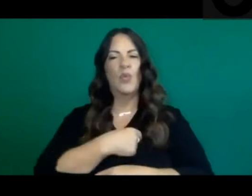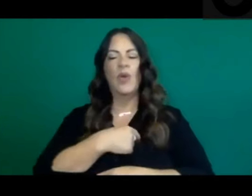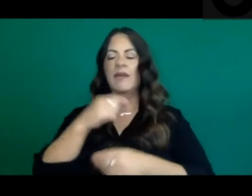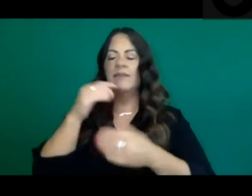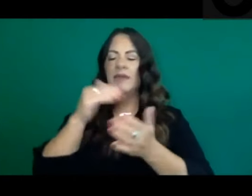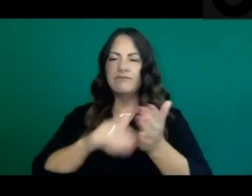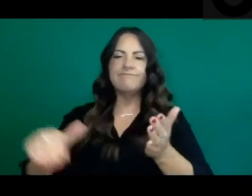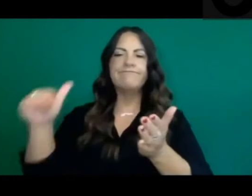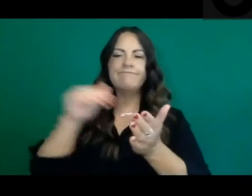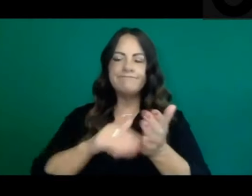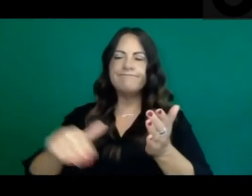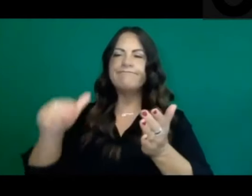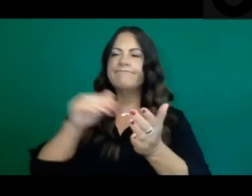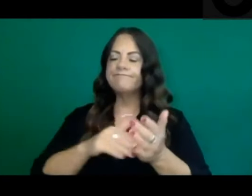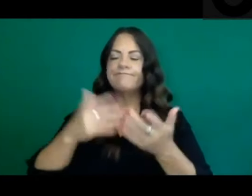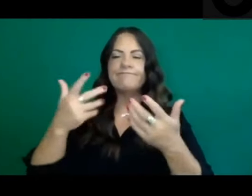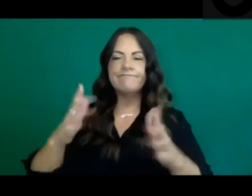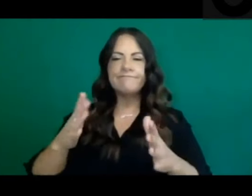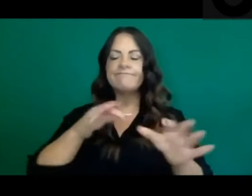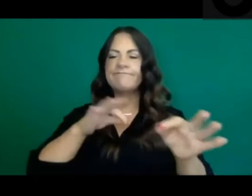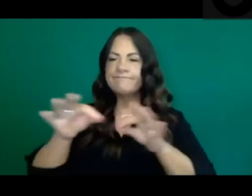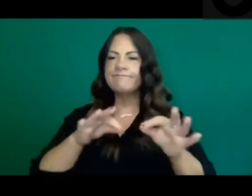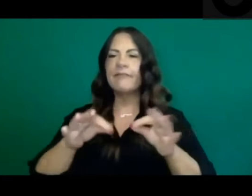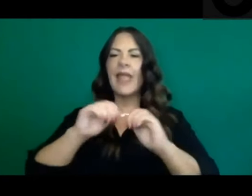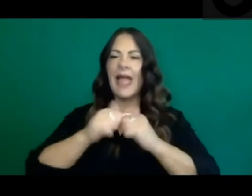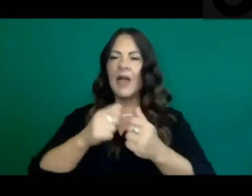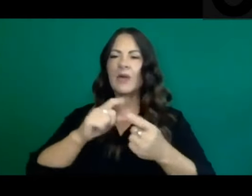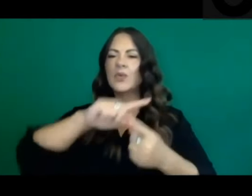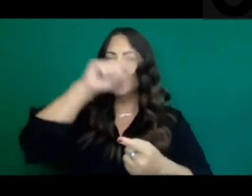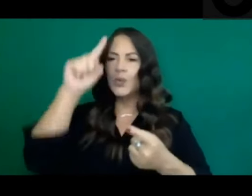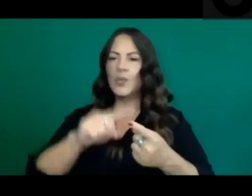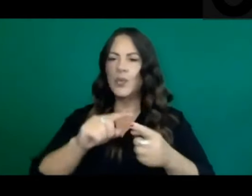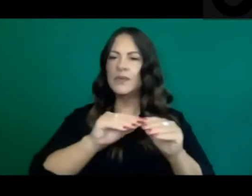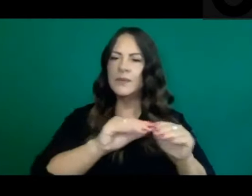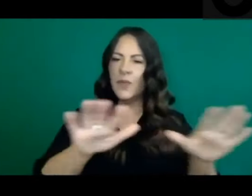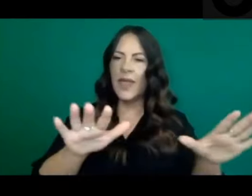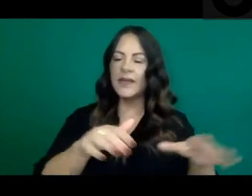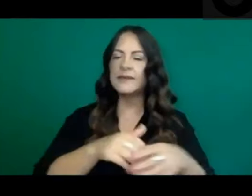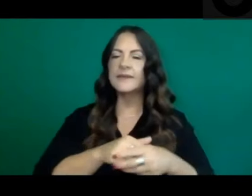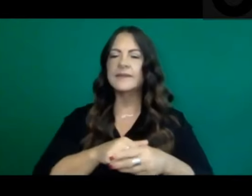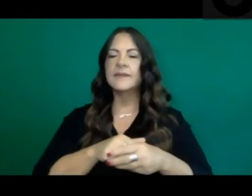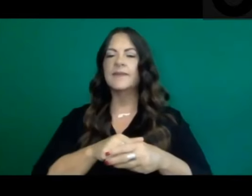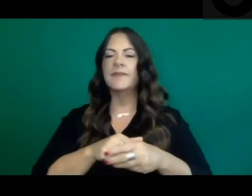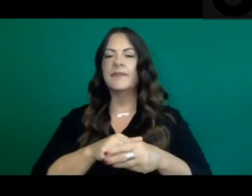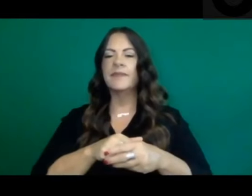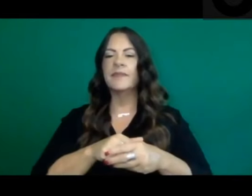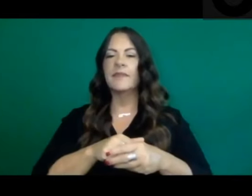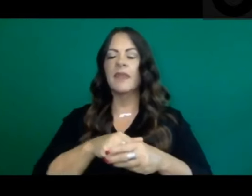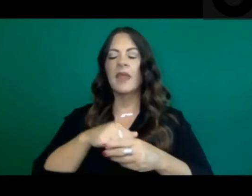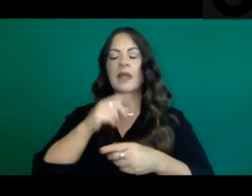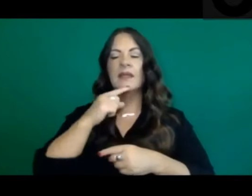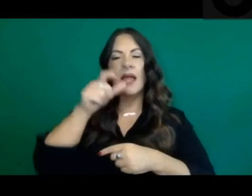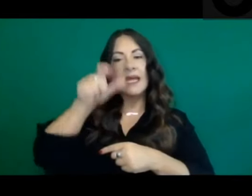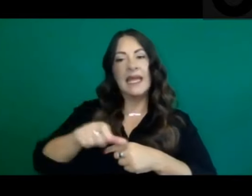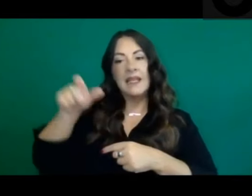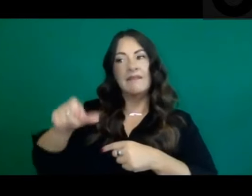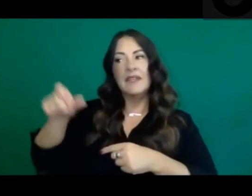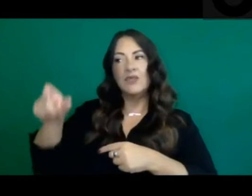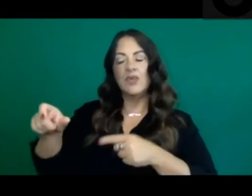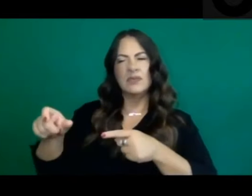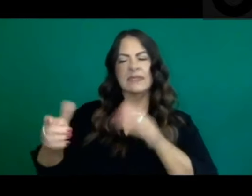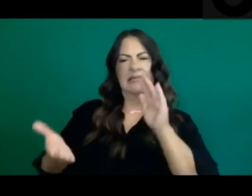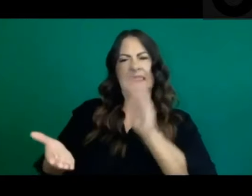exactly the ways that we reduce transmission and not just have individuals experience less risk, but